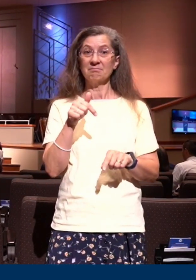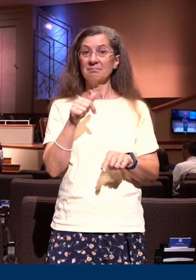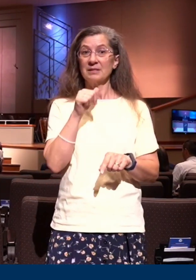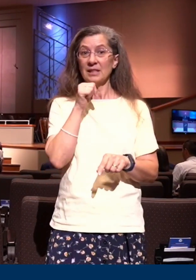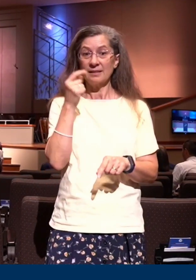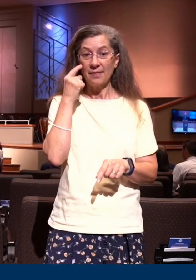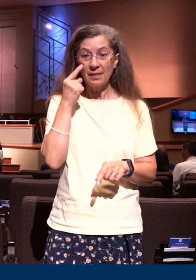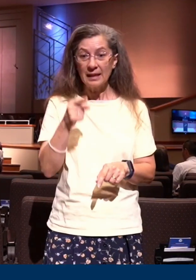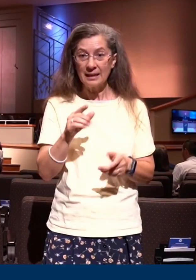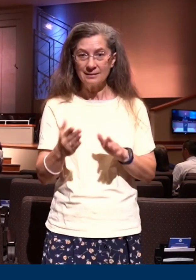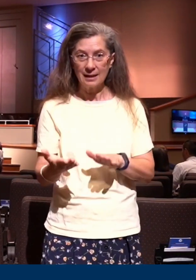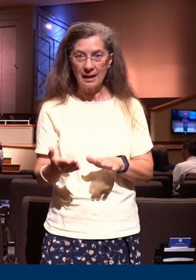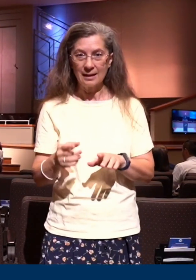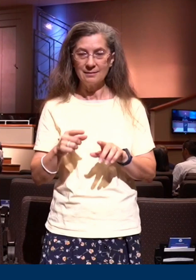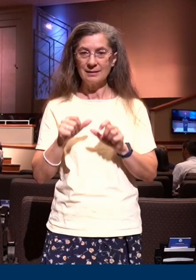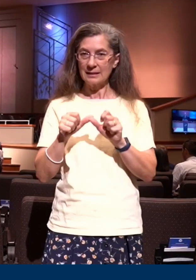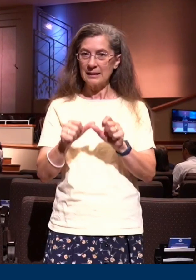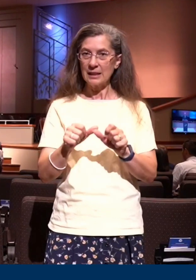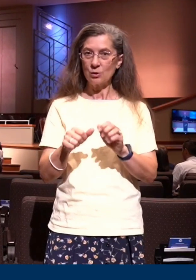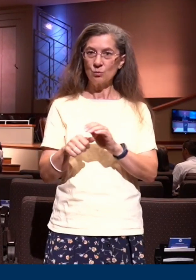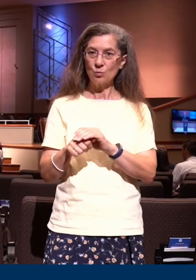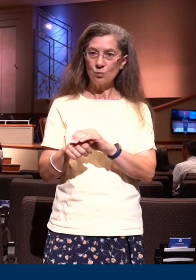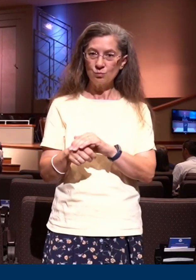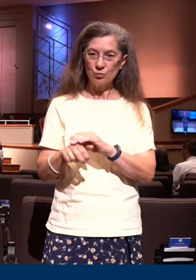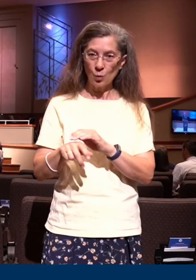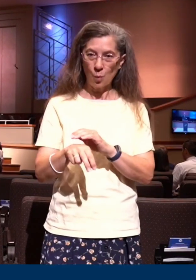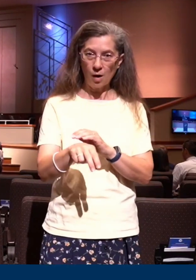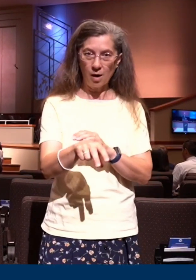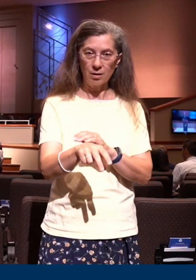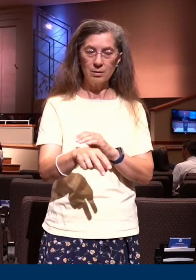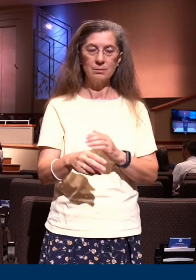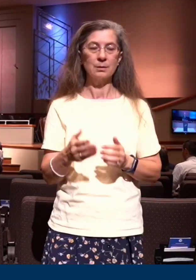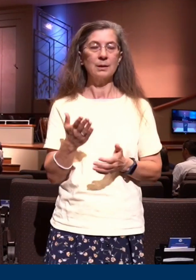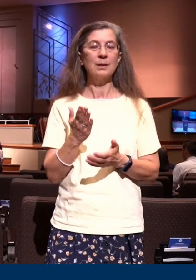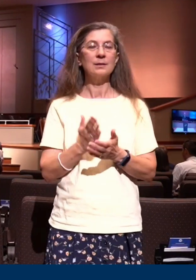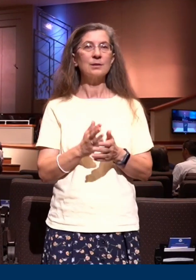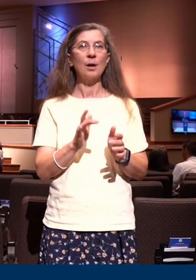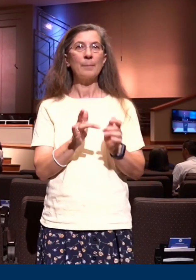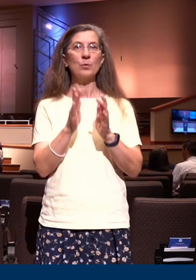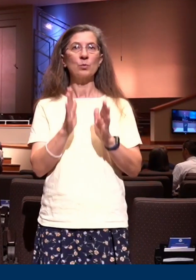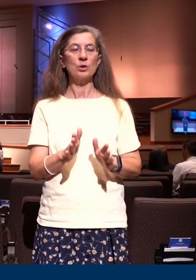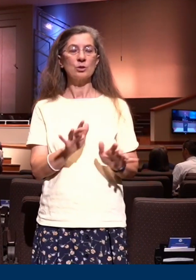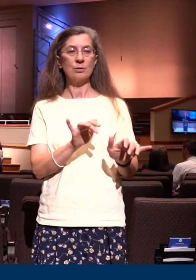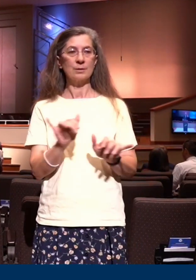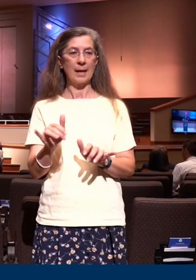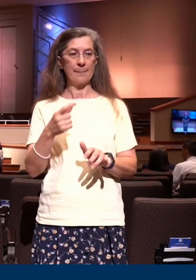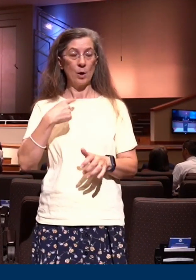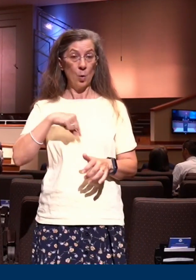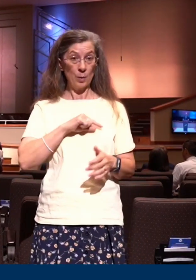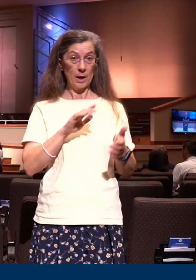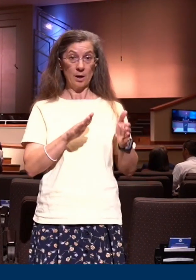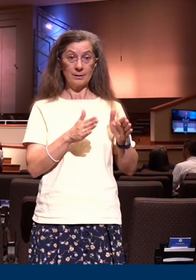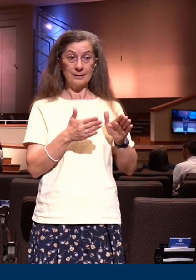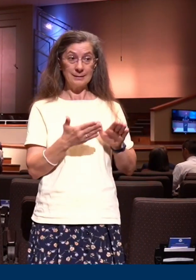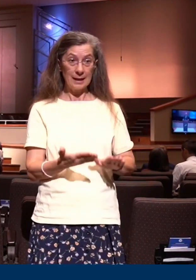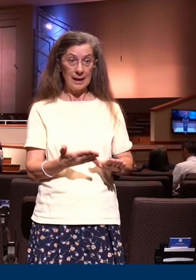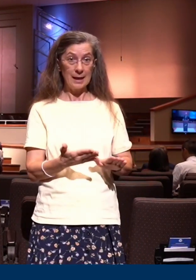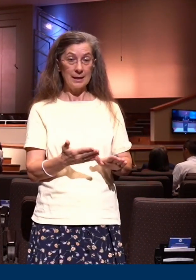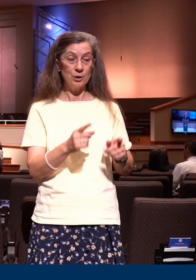And the fact of the matter is that's how some Christians are with this text. We are dead positionally to sin,